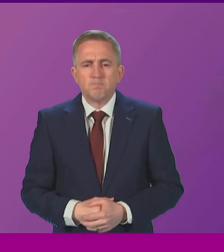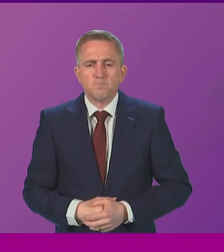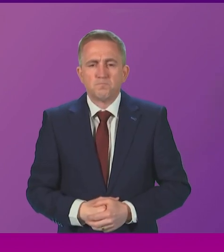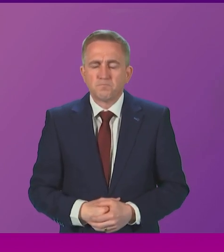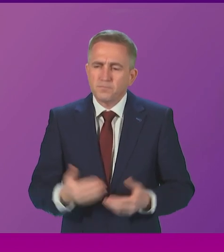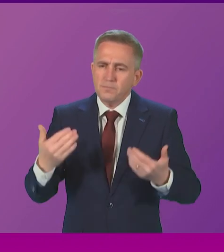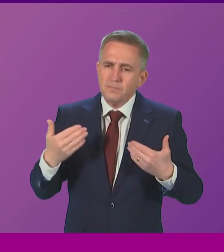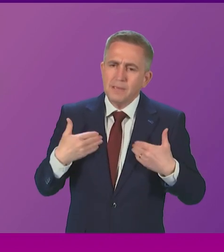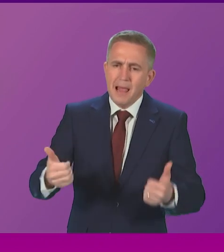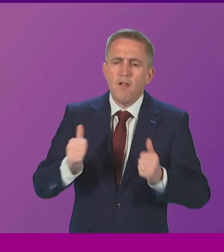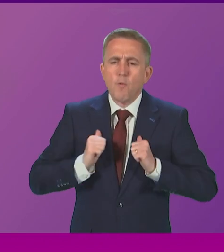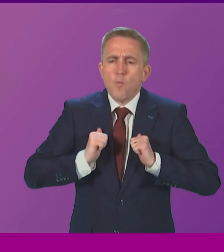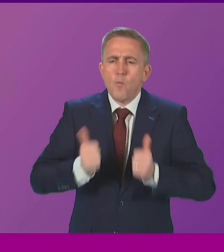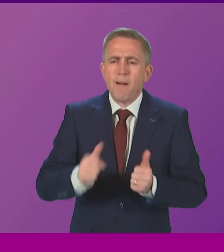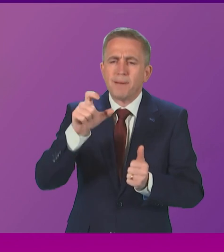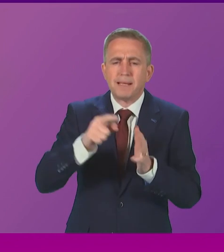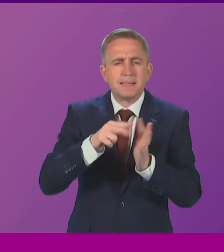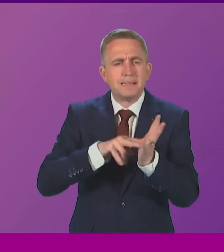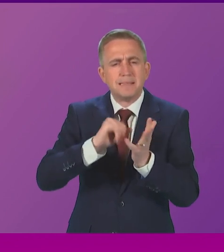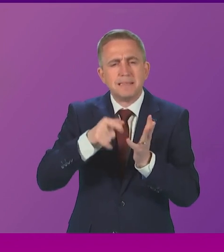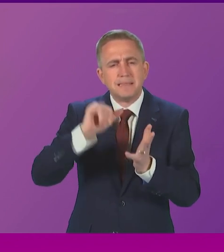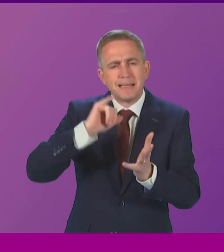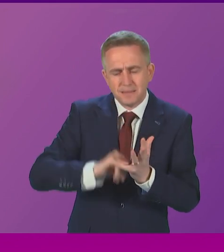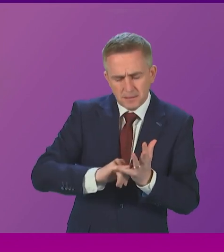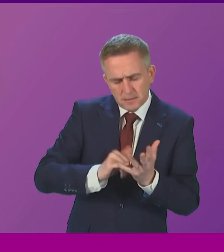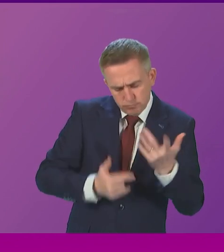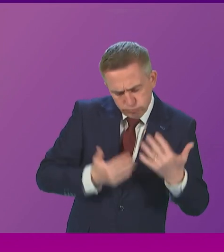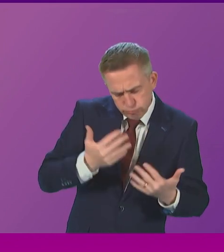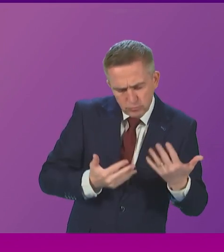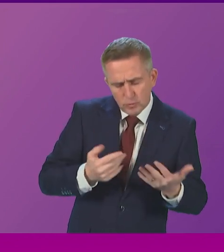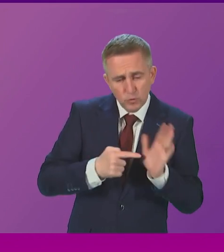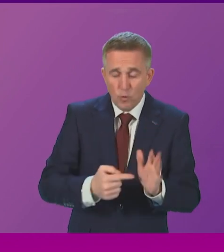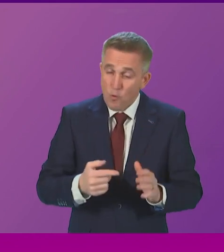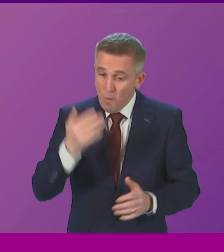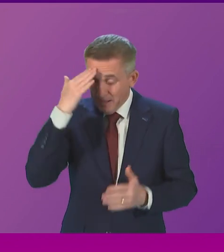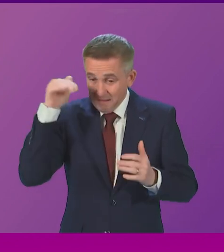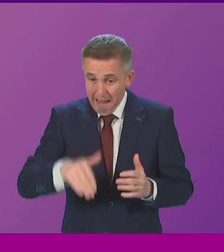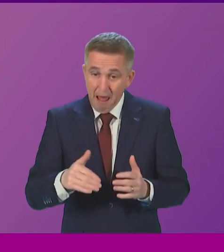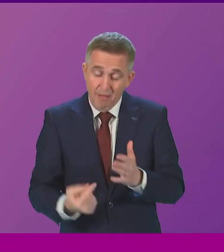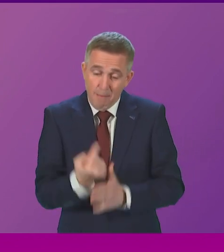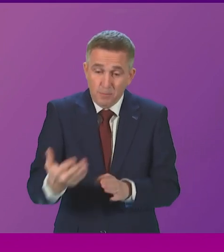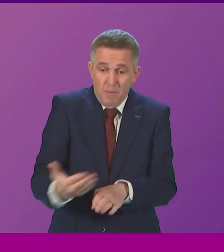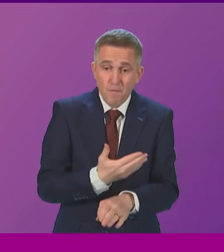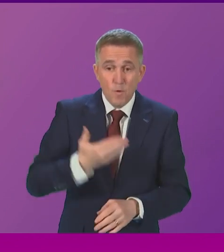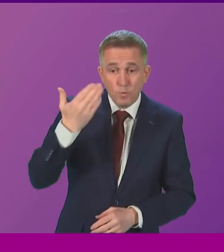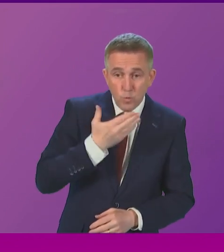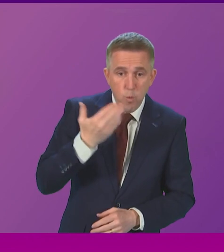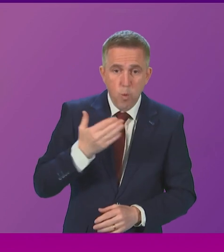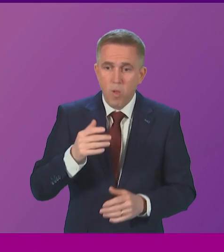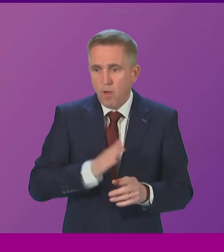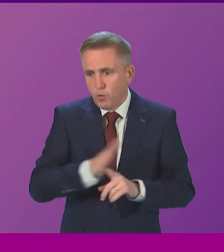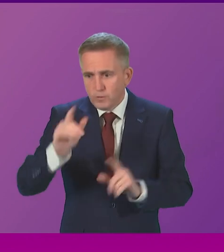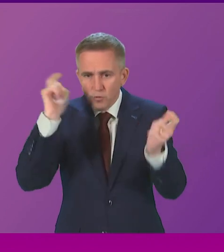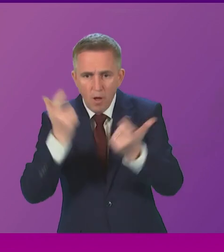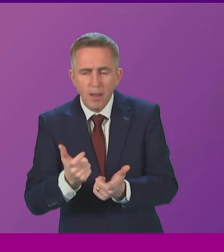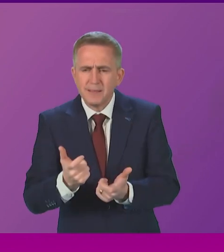health and wellbeing census shows that for many young people, challenges with their mental health begin at school, before college or university. So can I ask the Minister for an update on